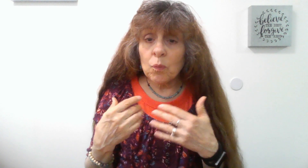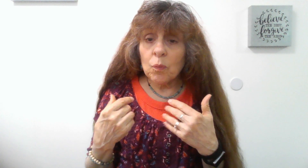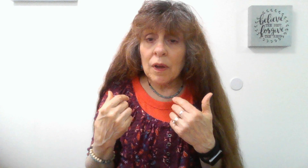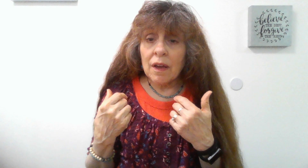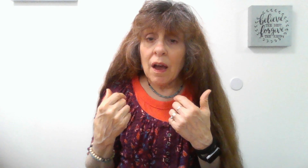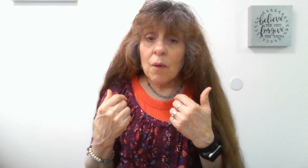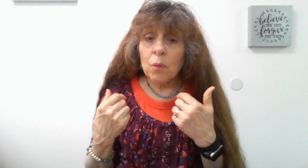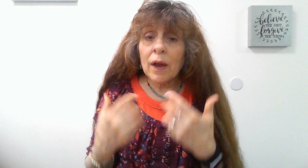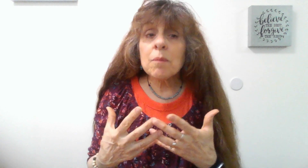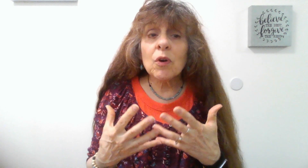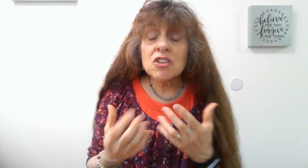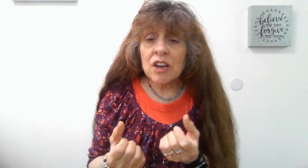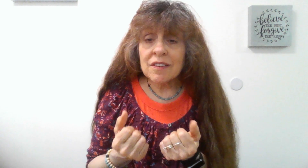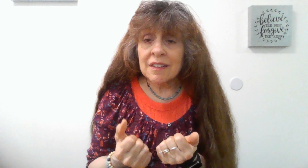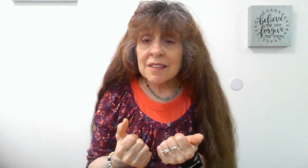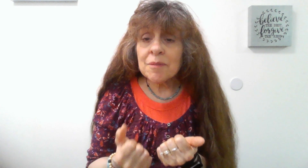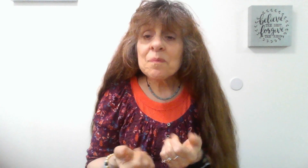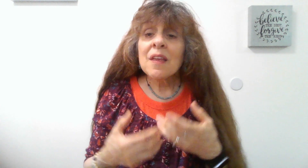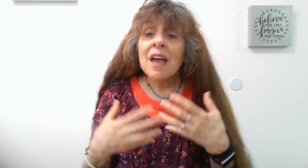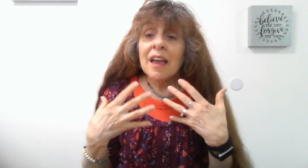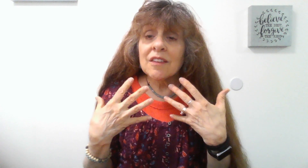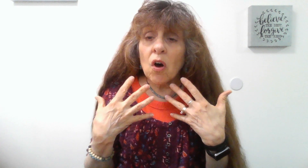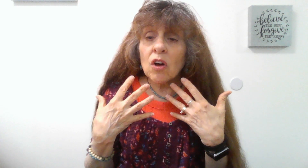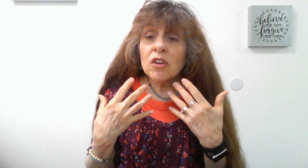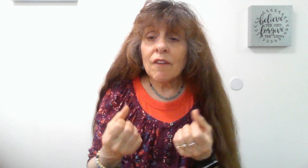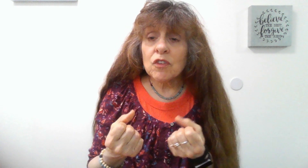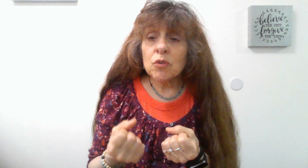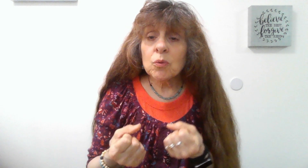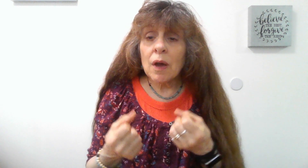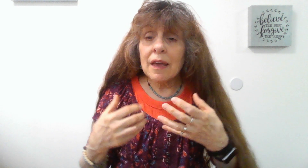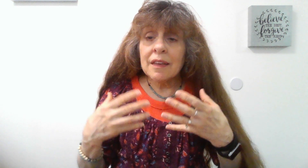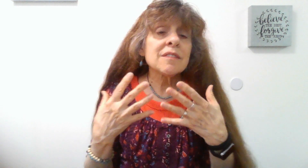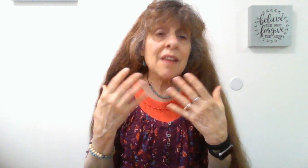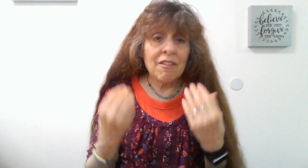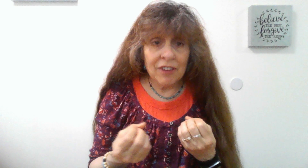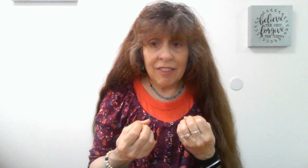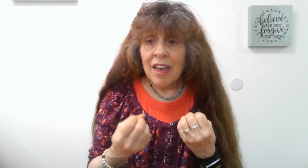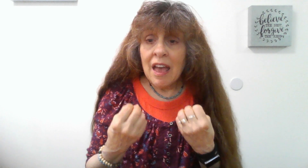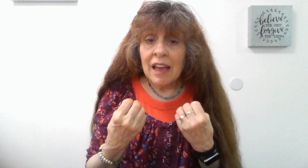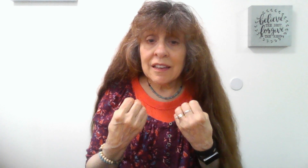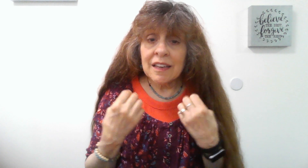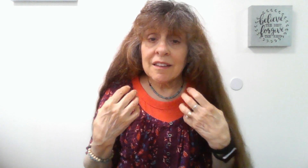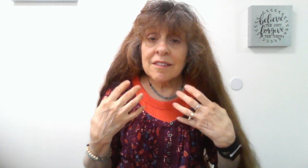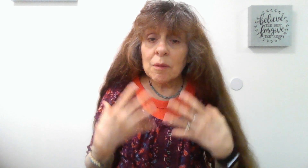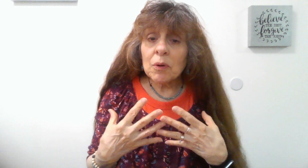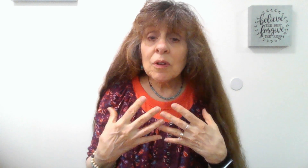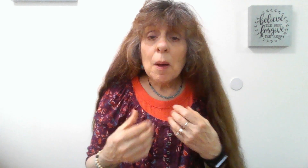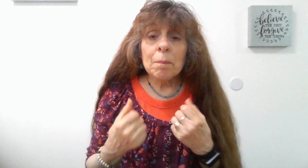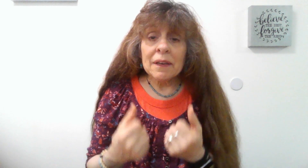what I'm going to share is easy. It's all you have to do is to have faith. And it's simple, but